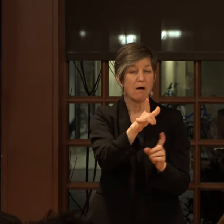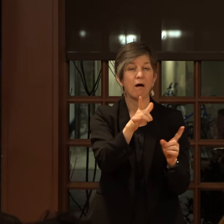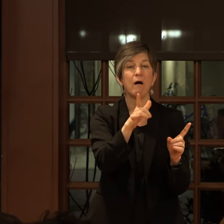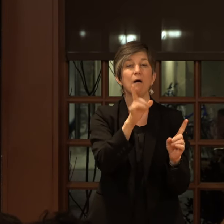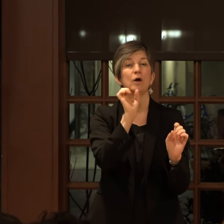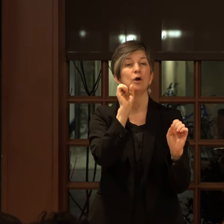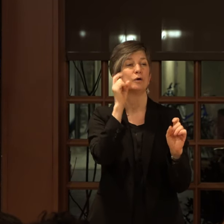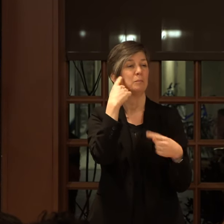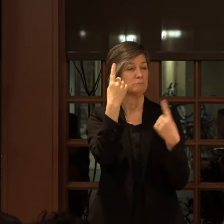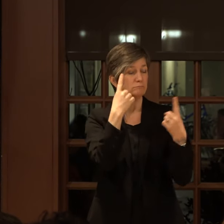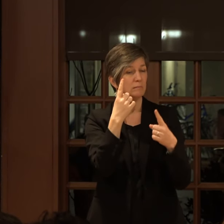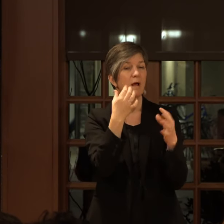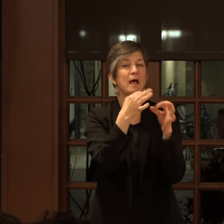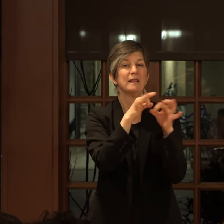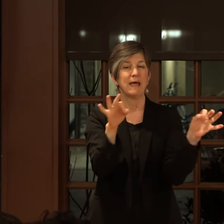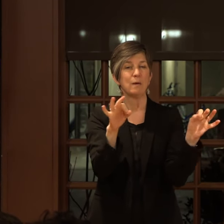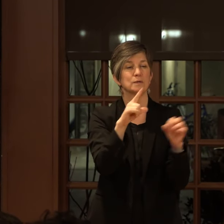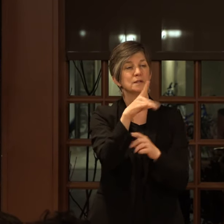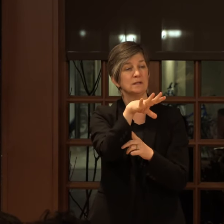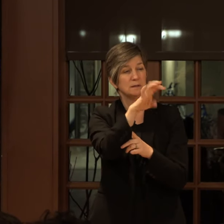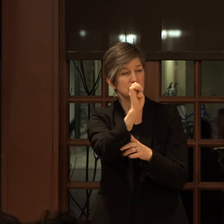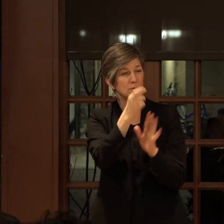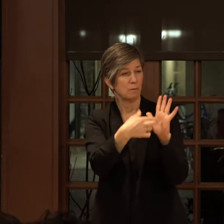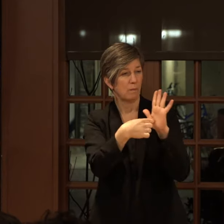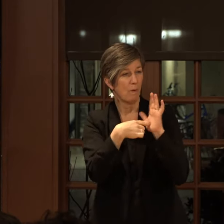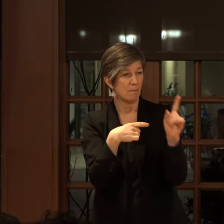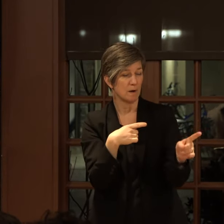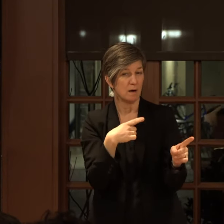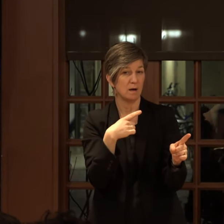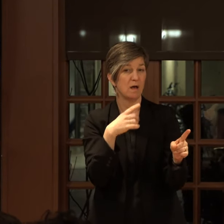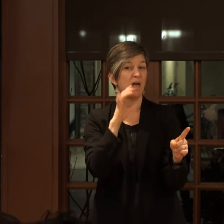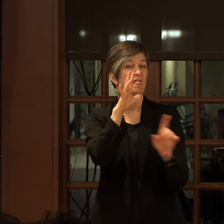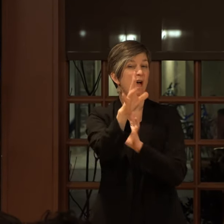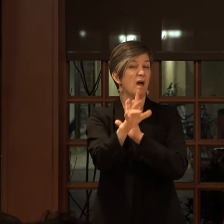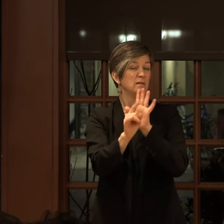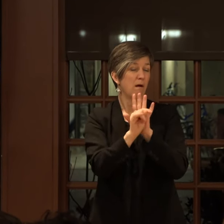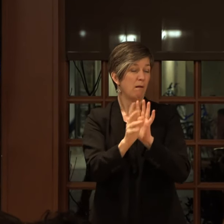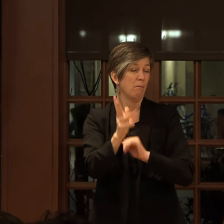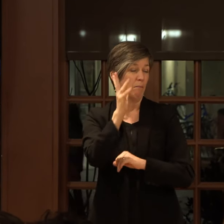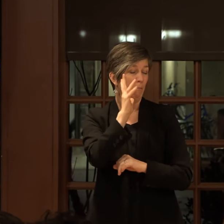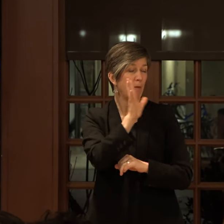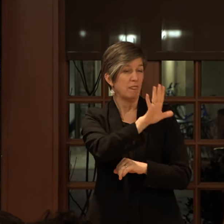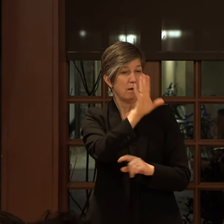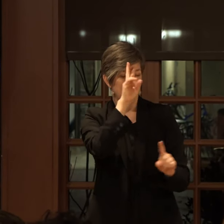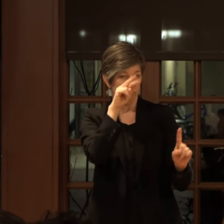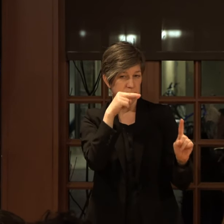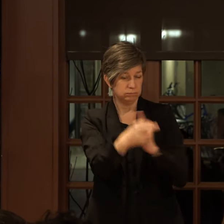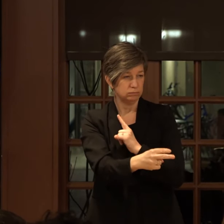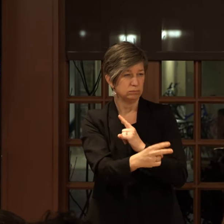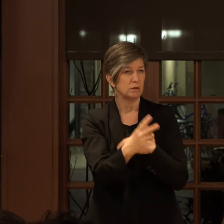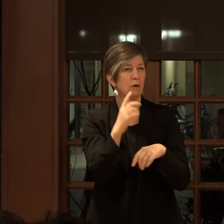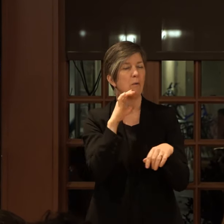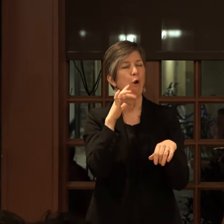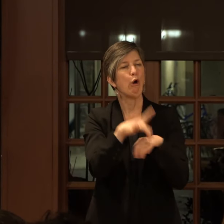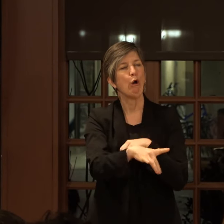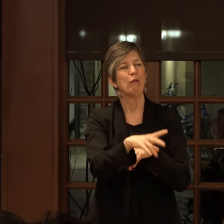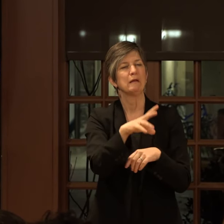as their language and literature requirement. And the argument at that time, which was in the early arts,